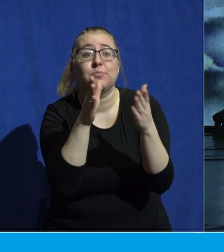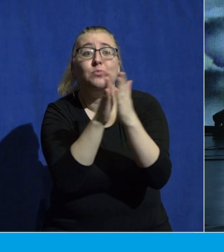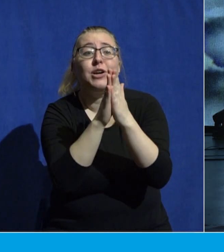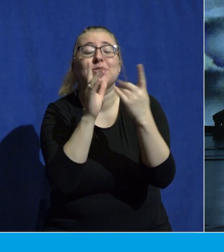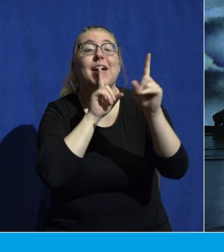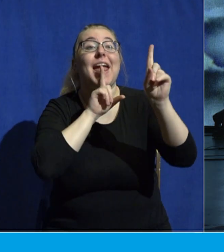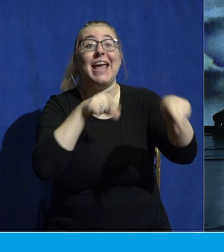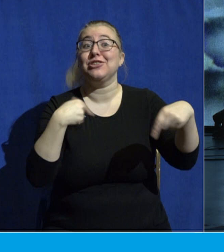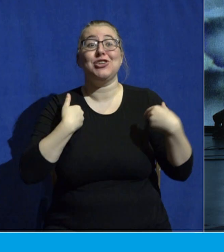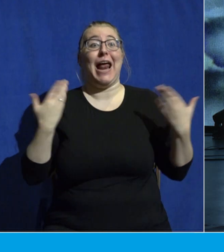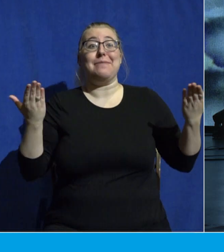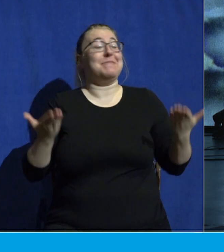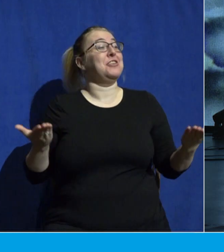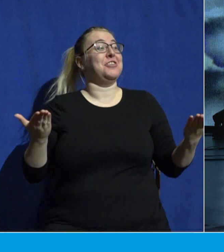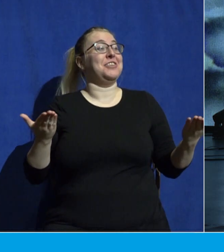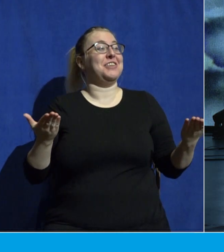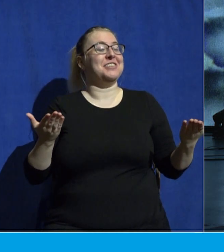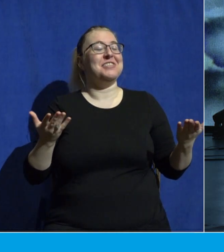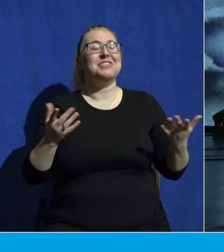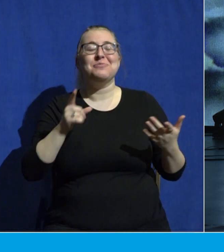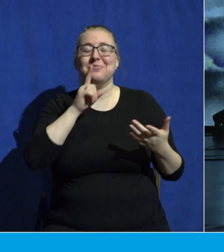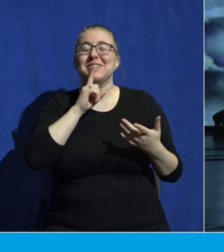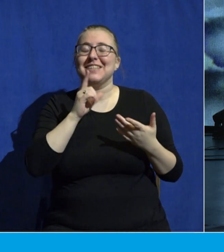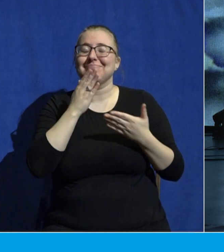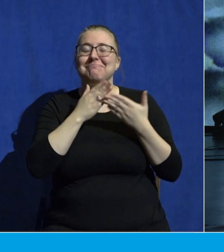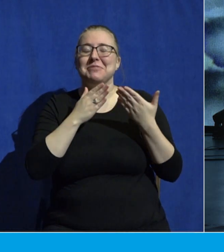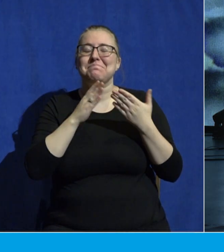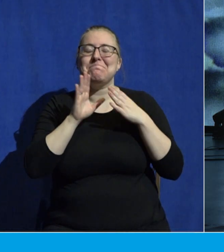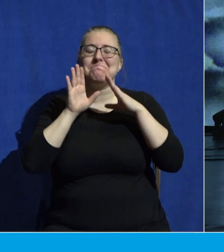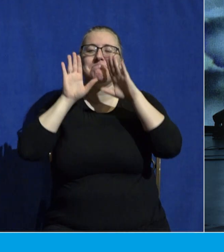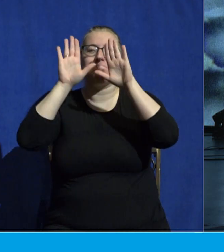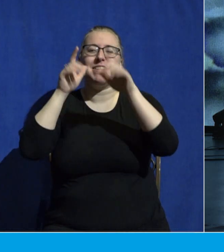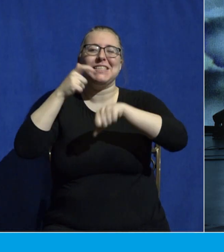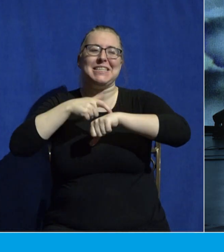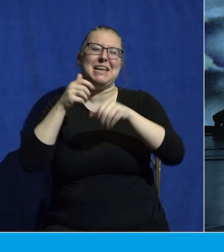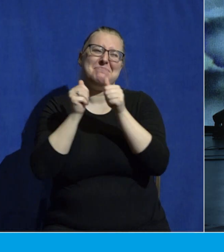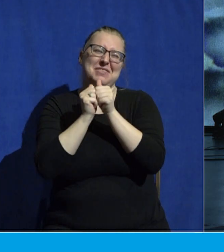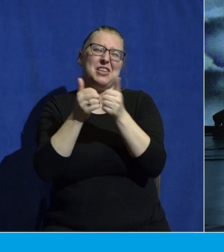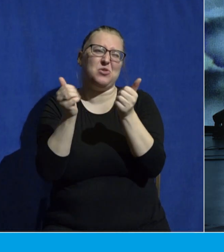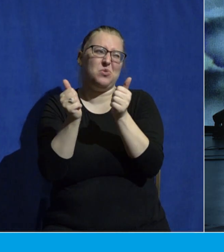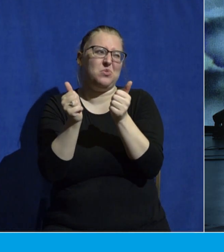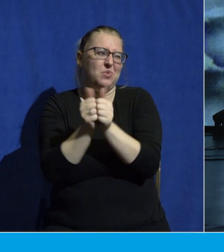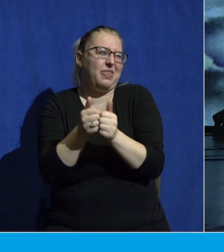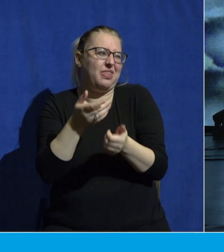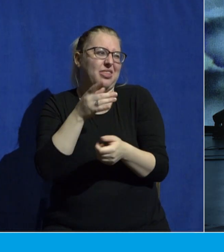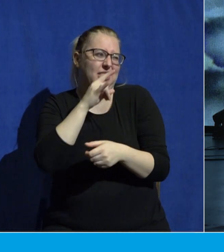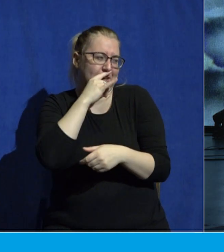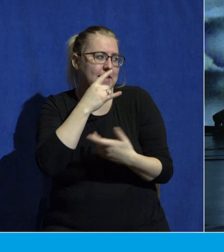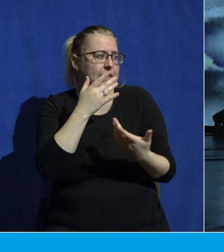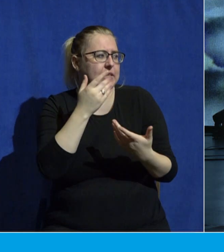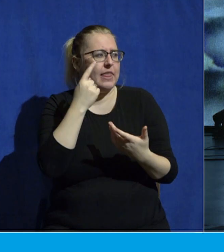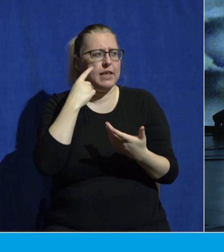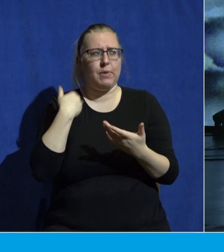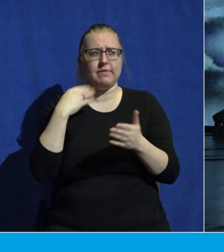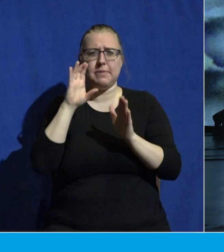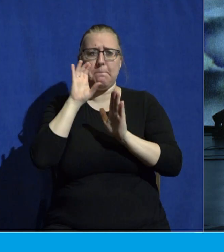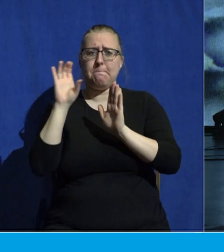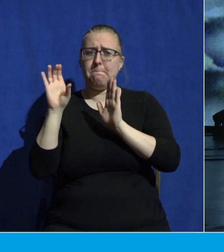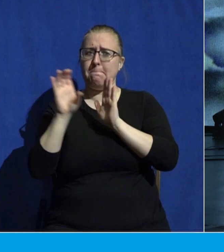And we spent some incredible time together with these kids. I think we have a couple of pictures just to show, but